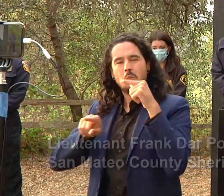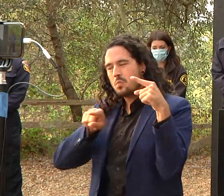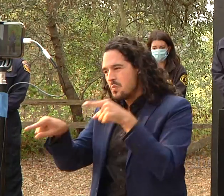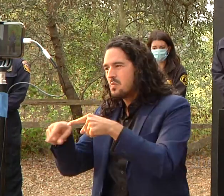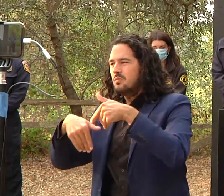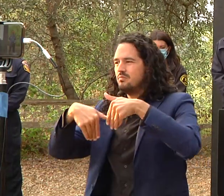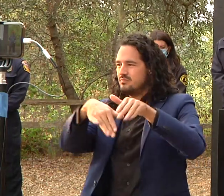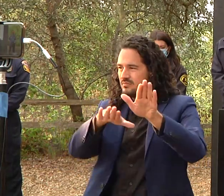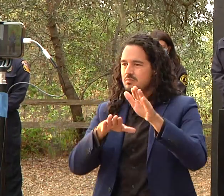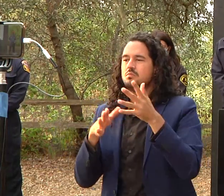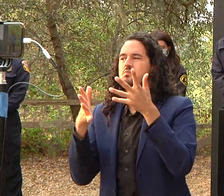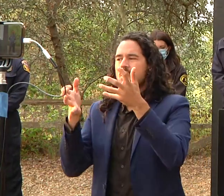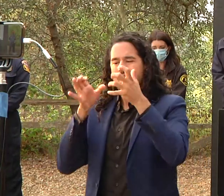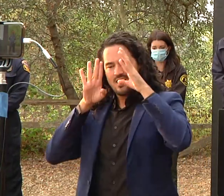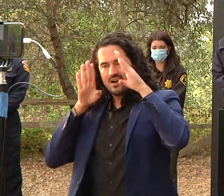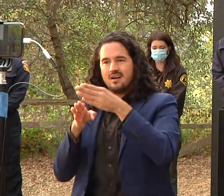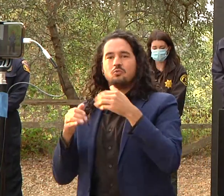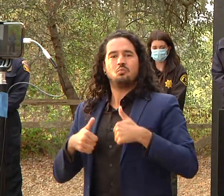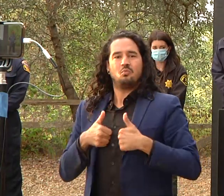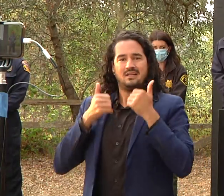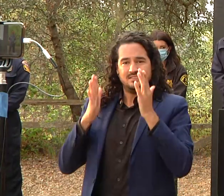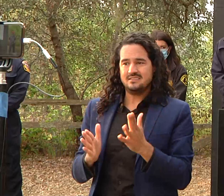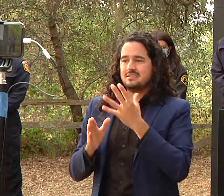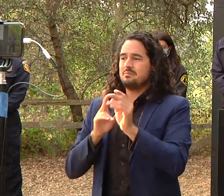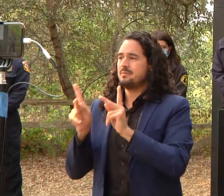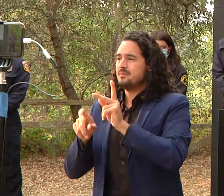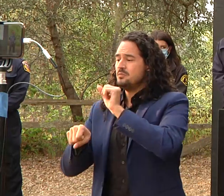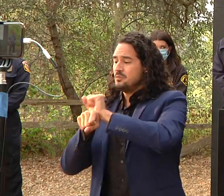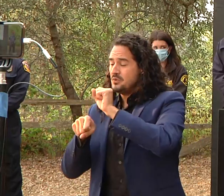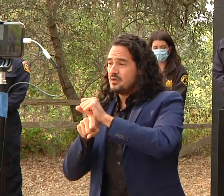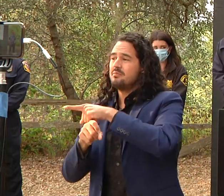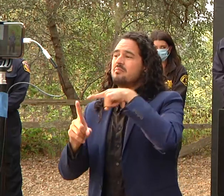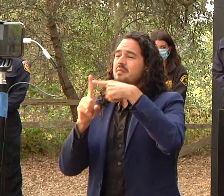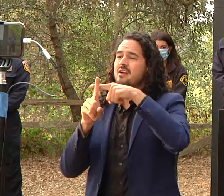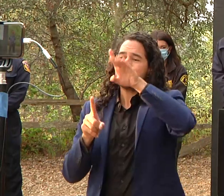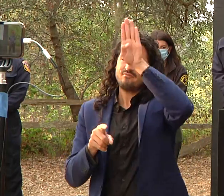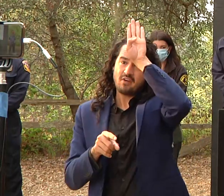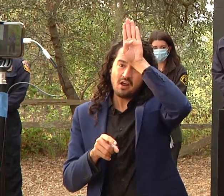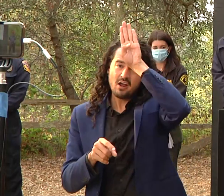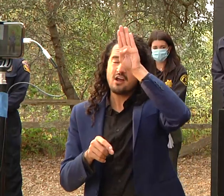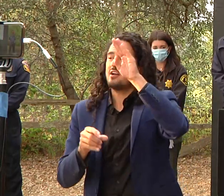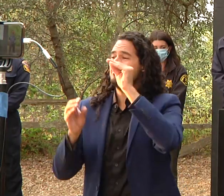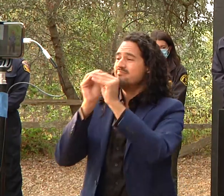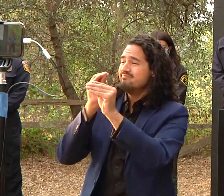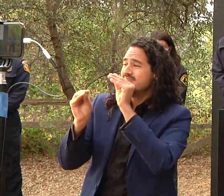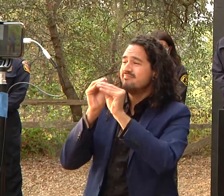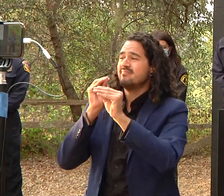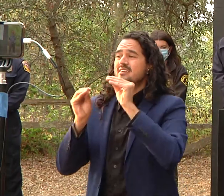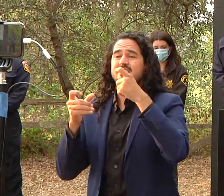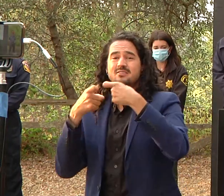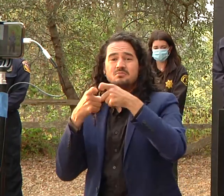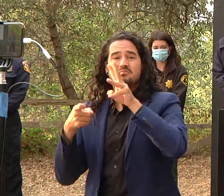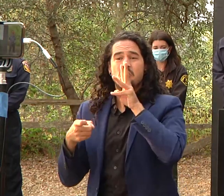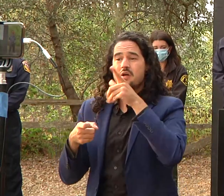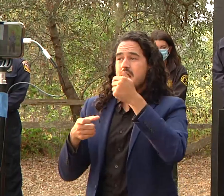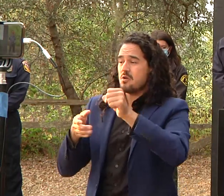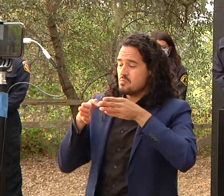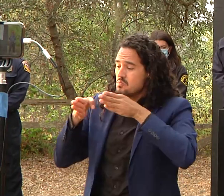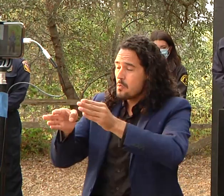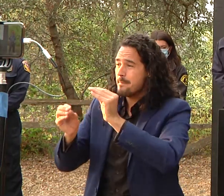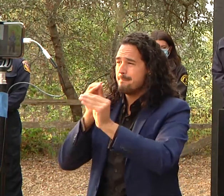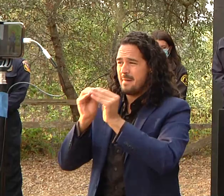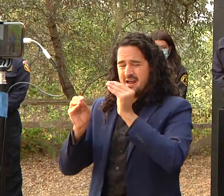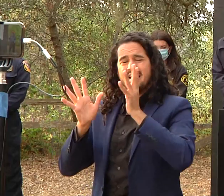emergency personnel and utility vehicles who are repairing the roads and trying to repair our infrastructure so we would appreciate that